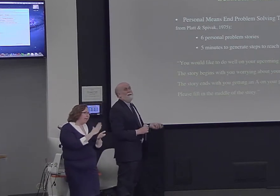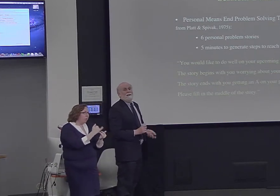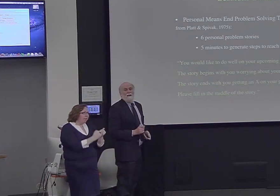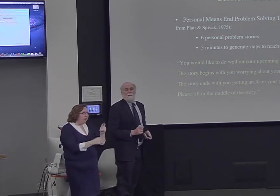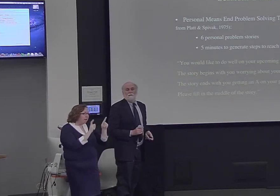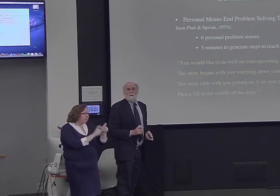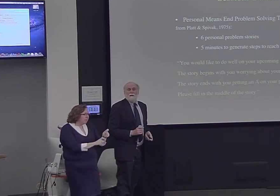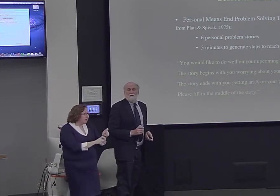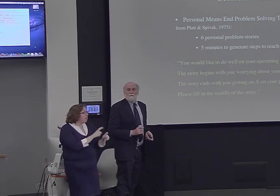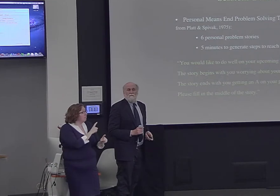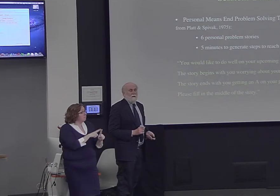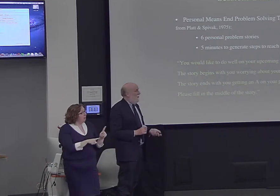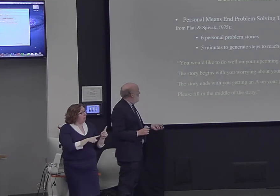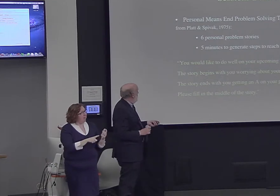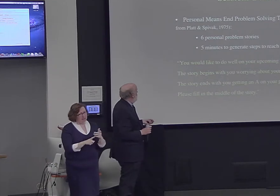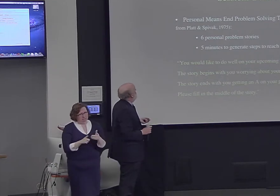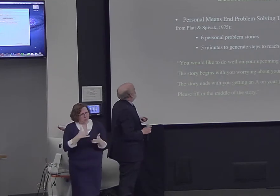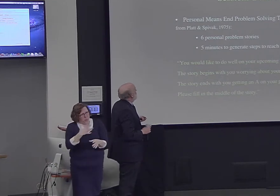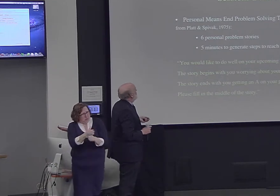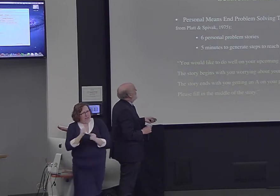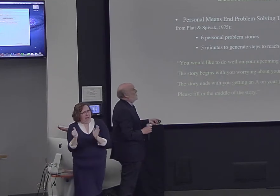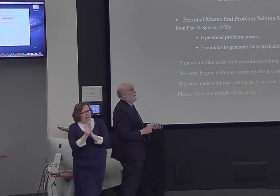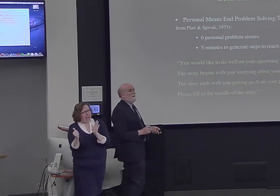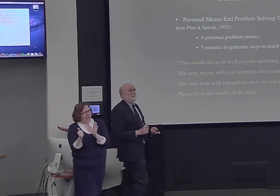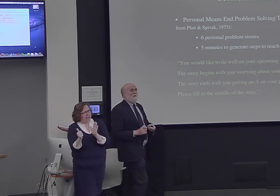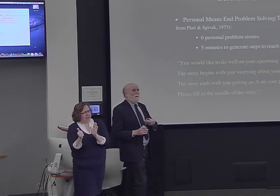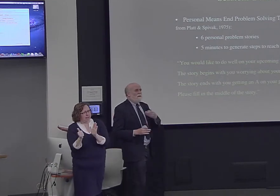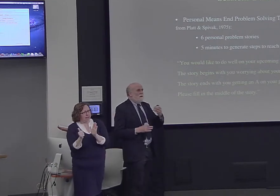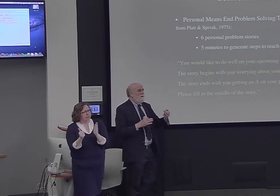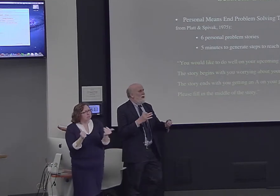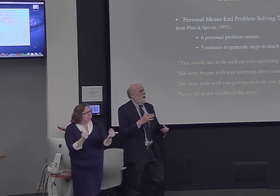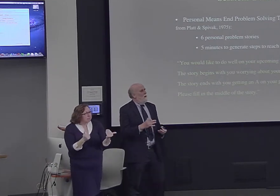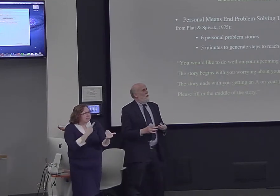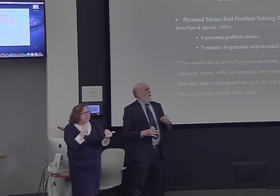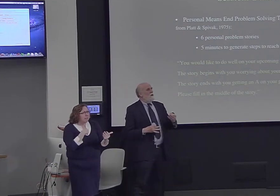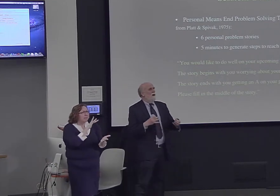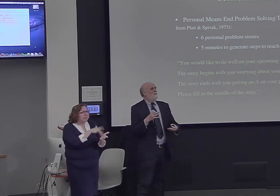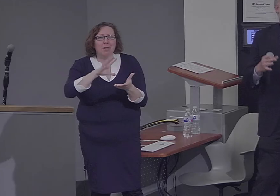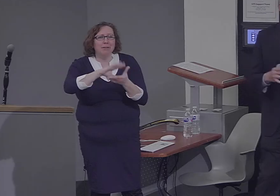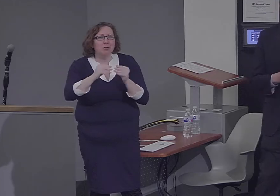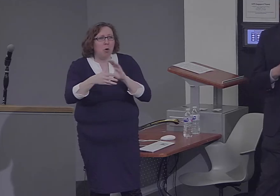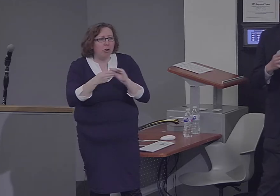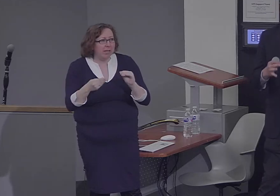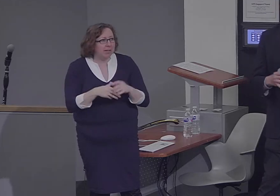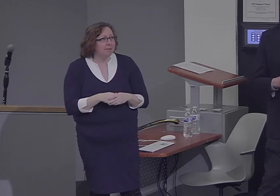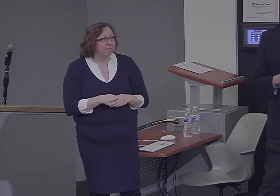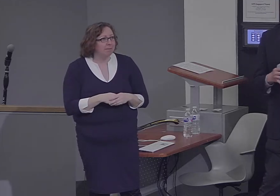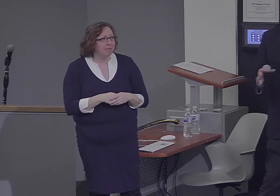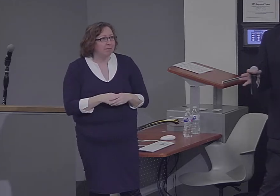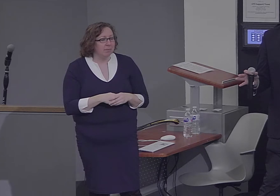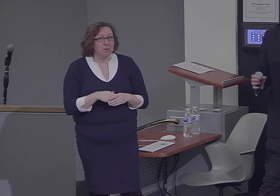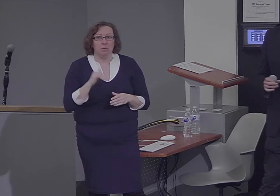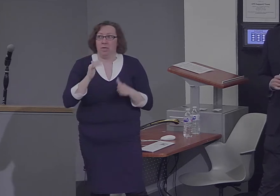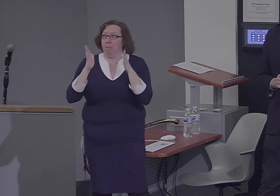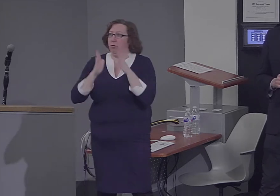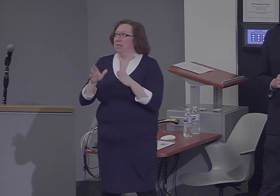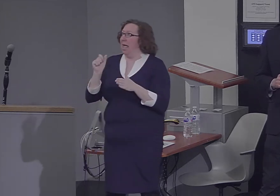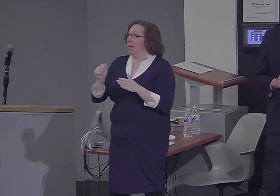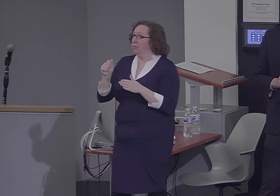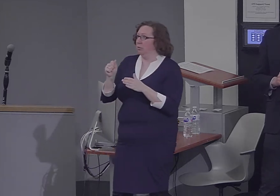an A on the psychology final. Please fill in the middle of the story. So now you have to come up with steps to solve this problem. How are you going to